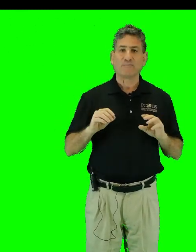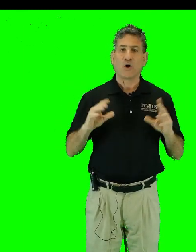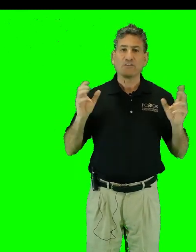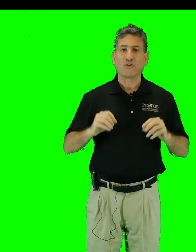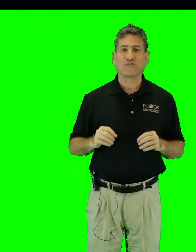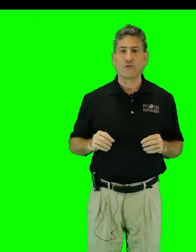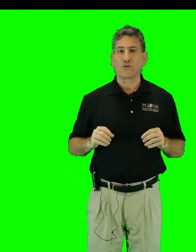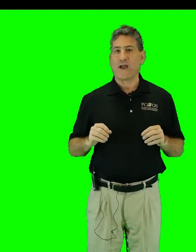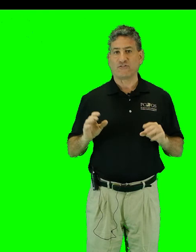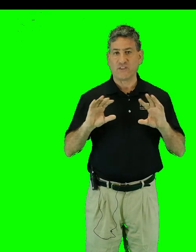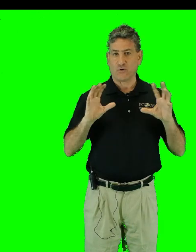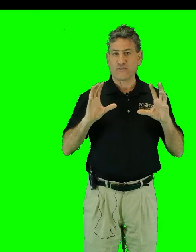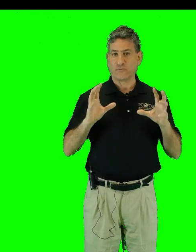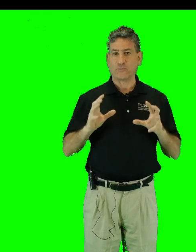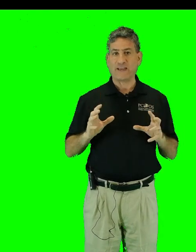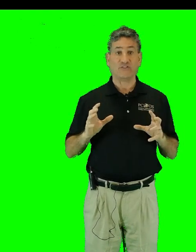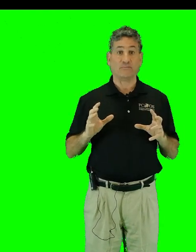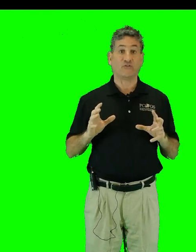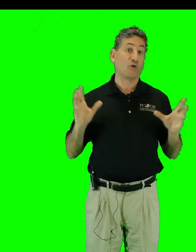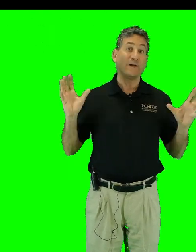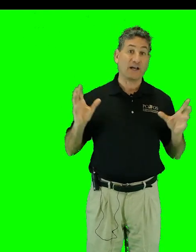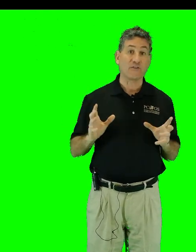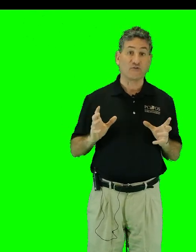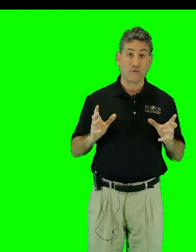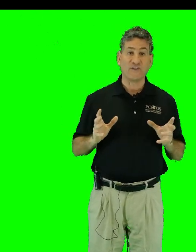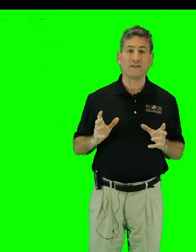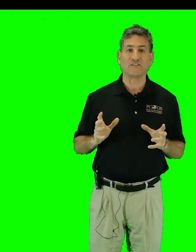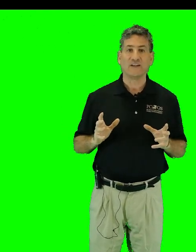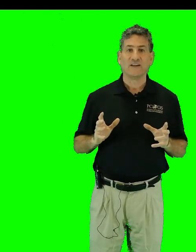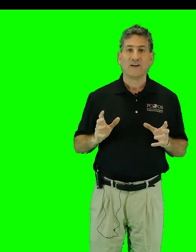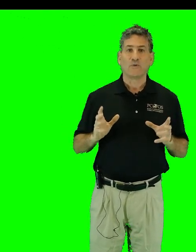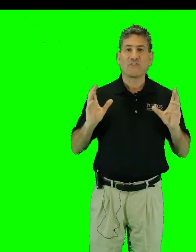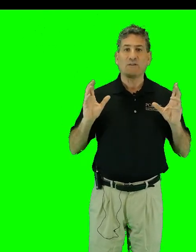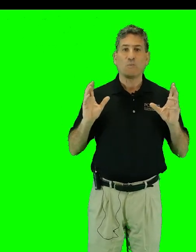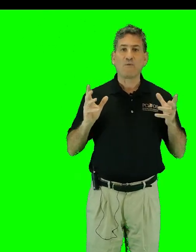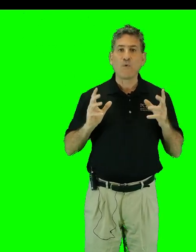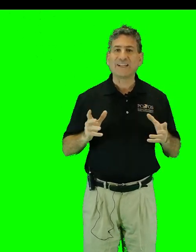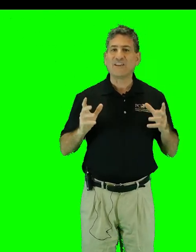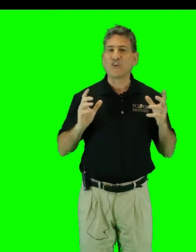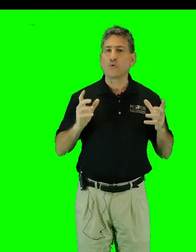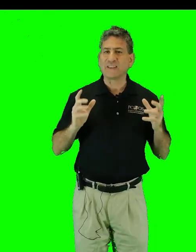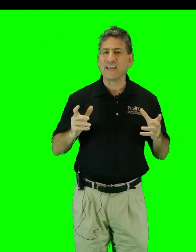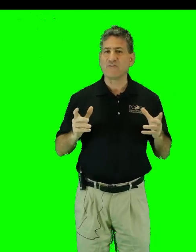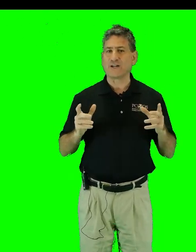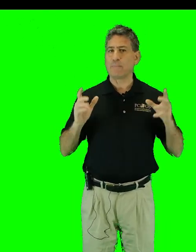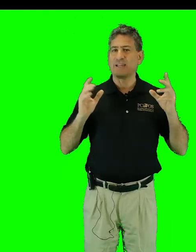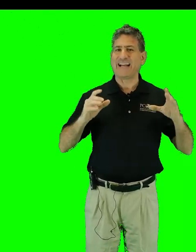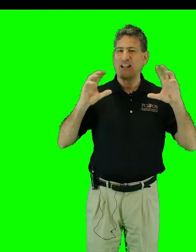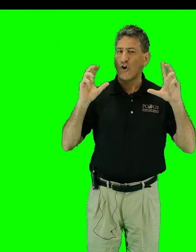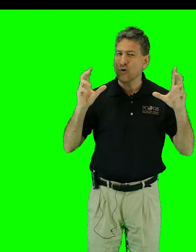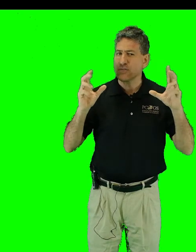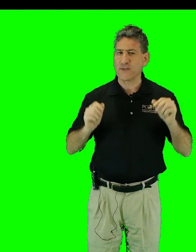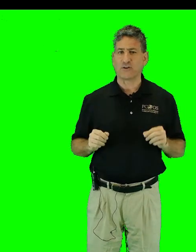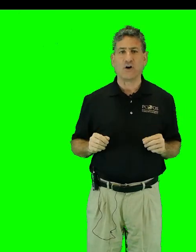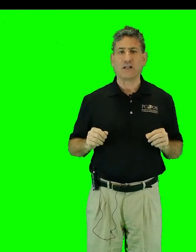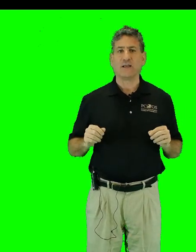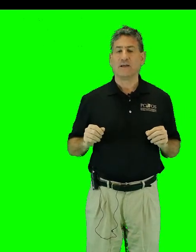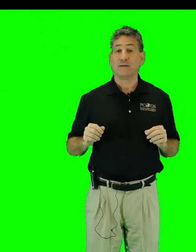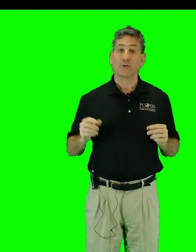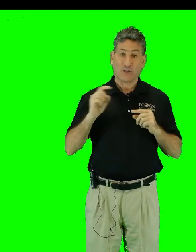all of those photographs of the Earth from space and so many others revealed was that we really don't live on a planet Earth at all, but on